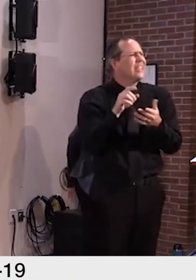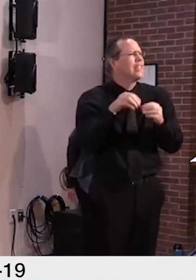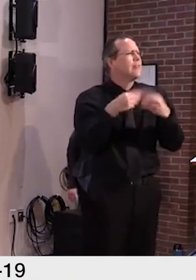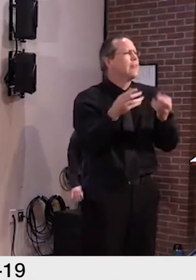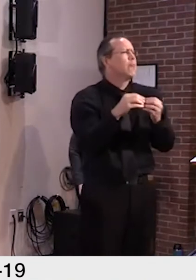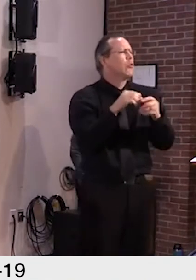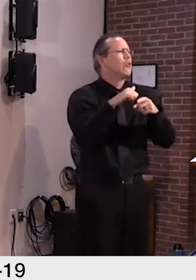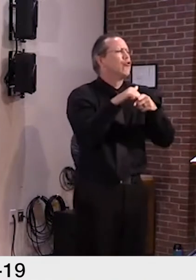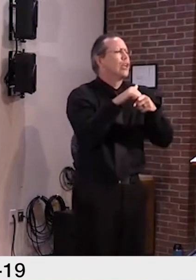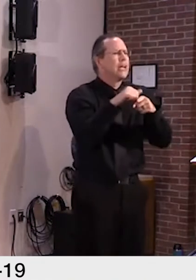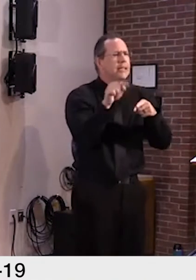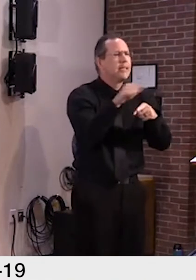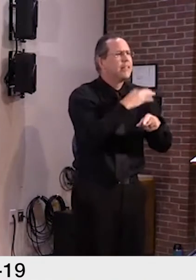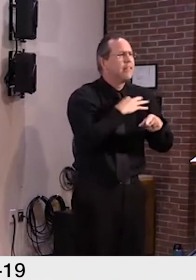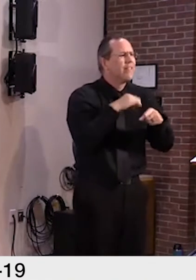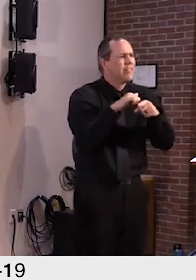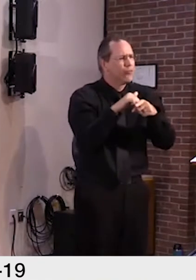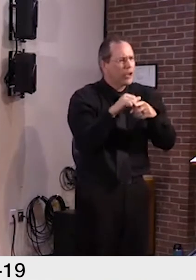that information with their communities.